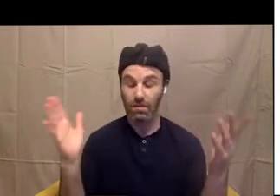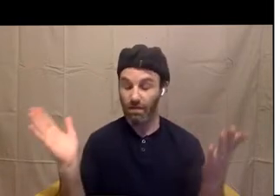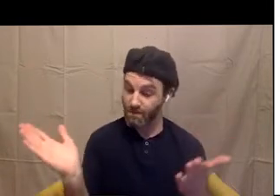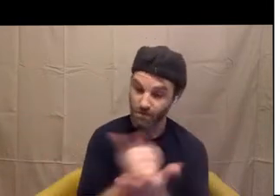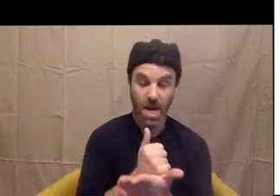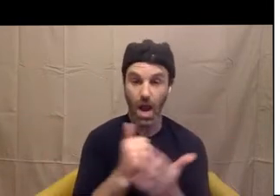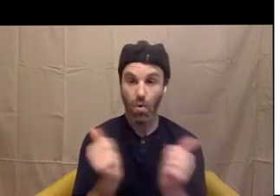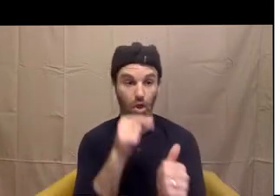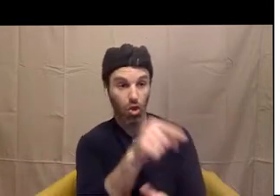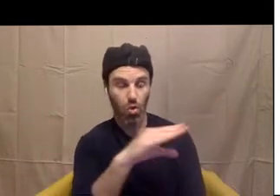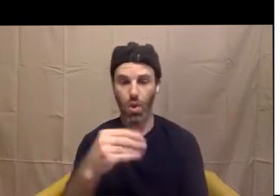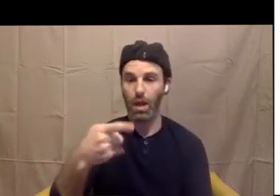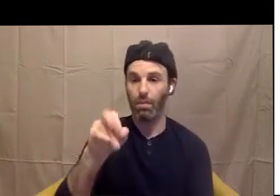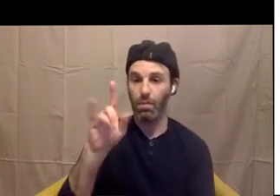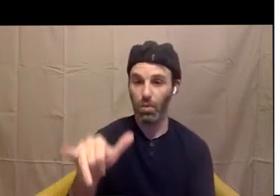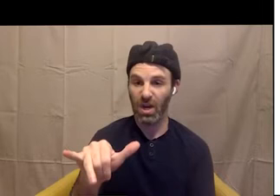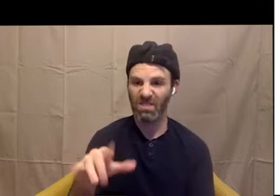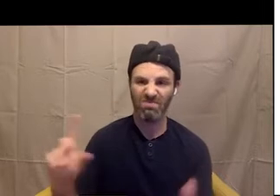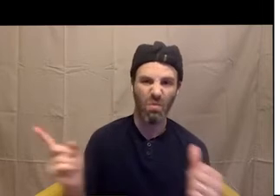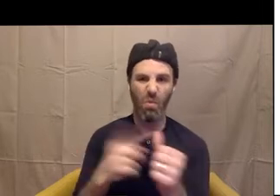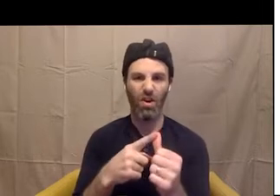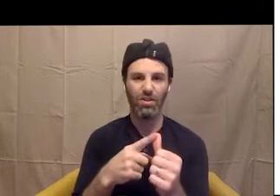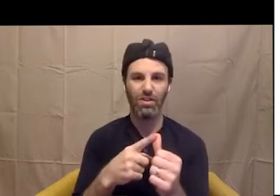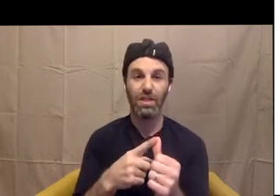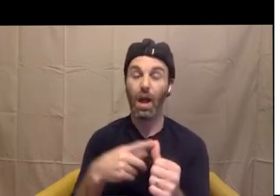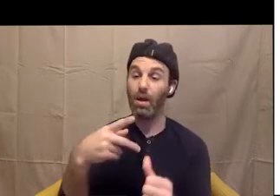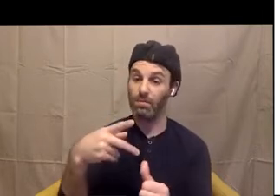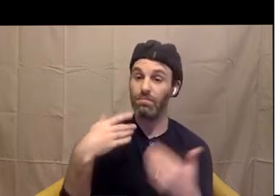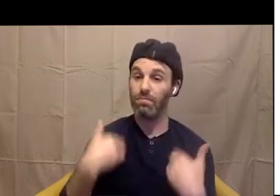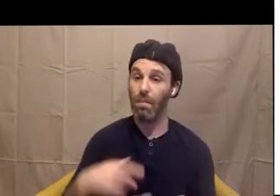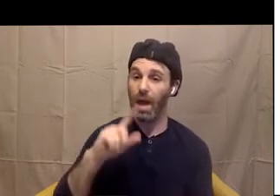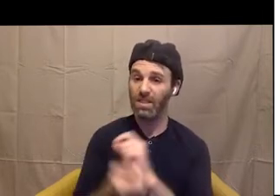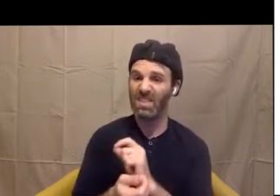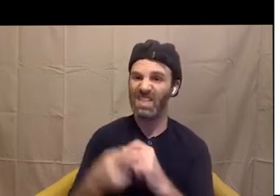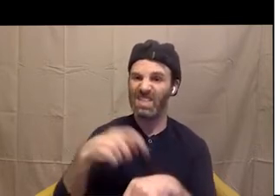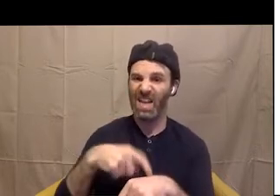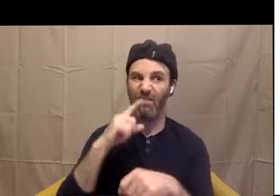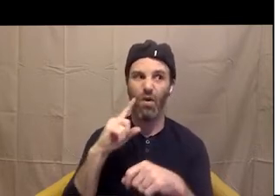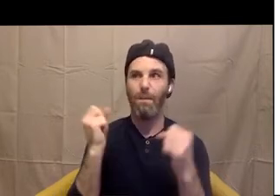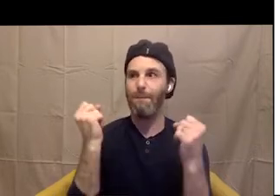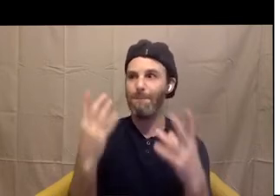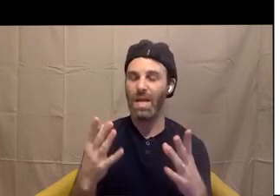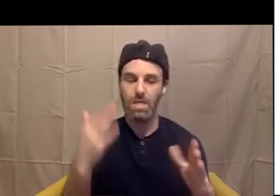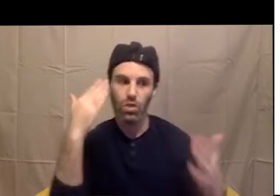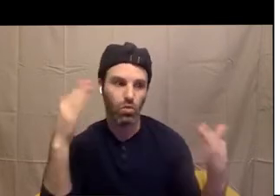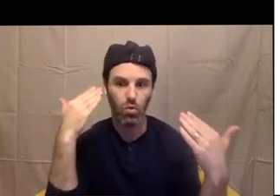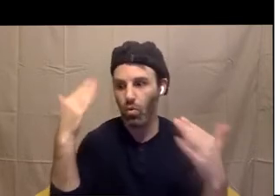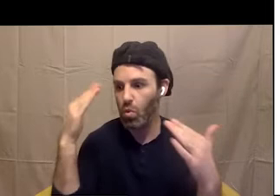Reason number one. Puberty is a time of a lot of unknowns. Adults fear the unknown when it comes to their kids. They